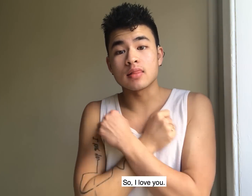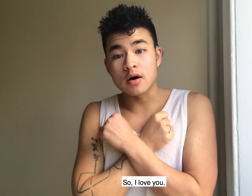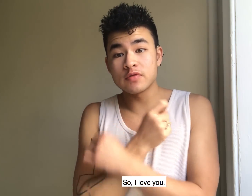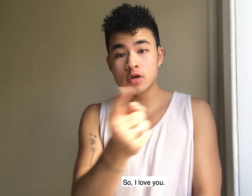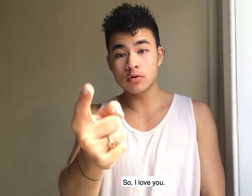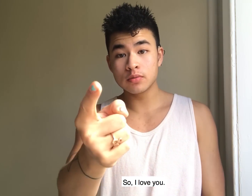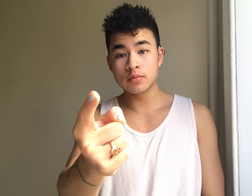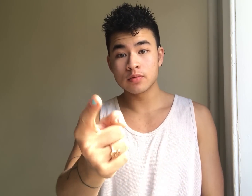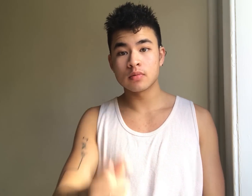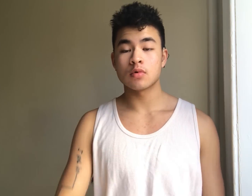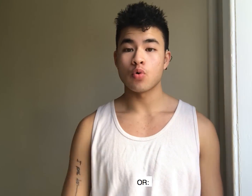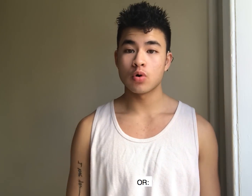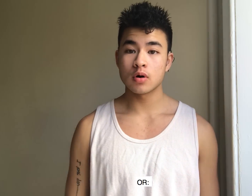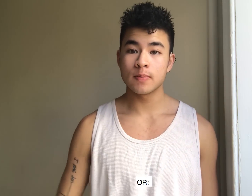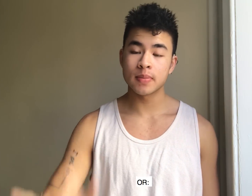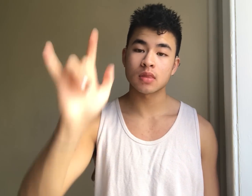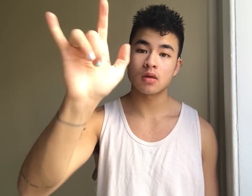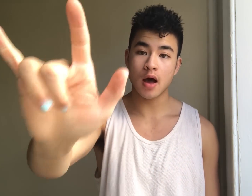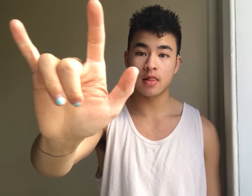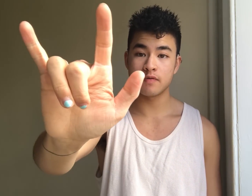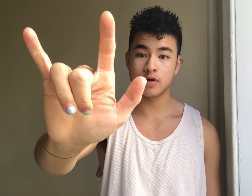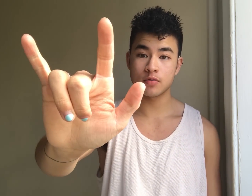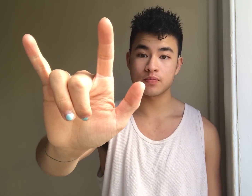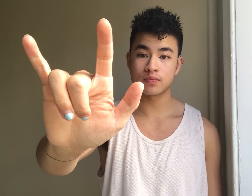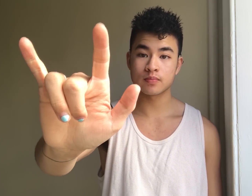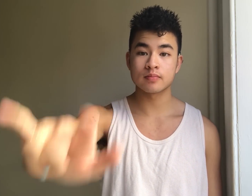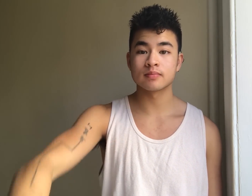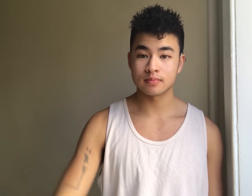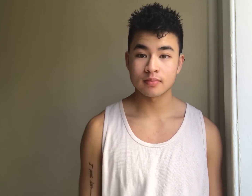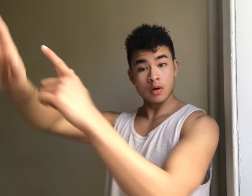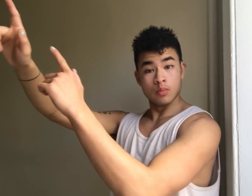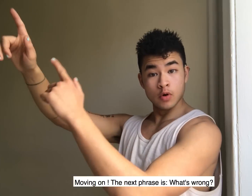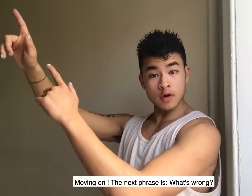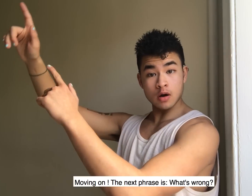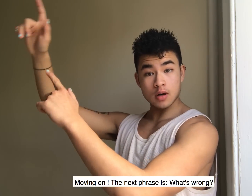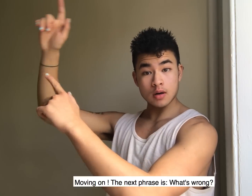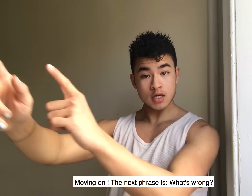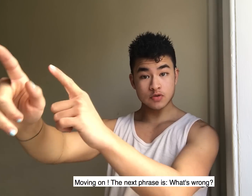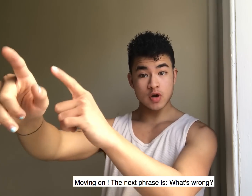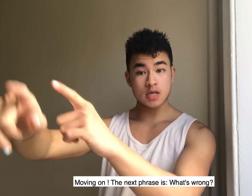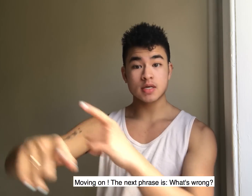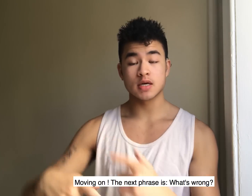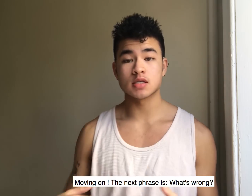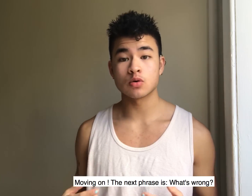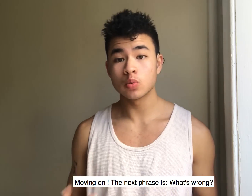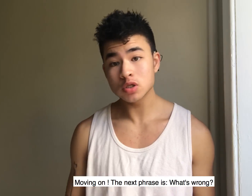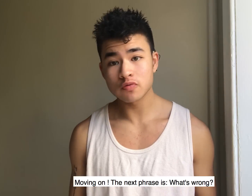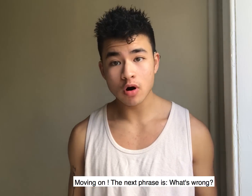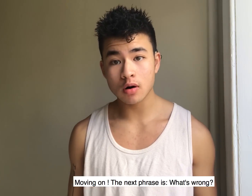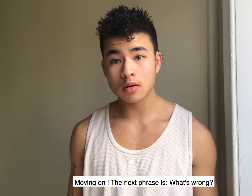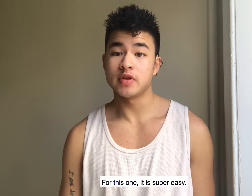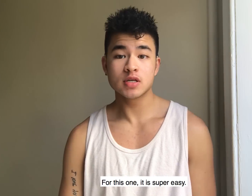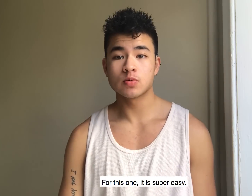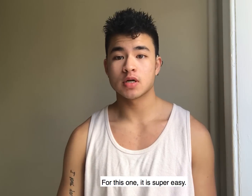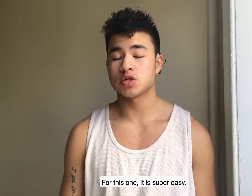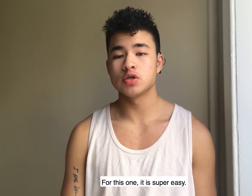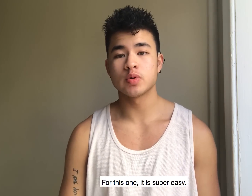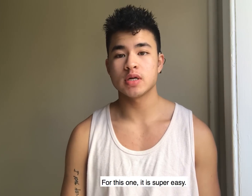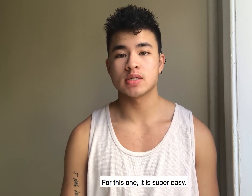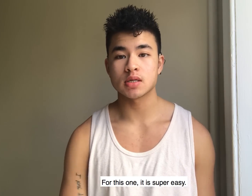love you or I love you moving on next phrase is what's wrong for this one it's super easy